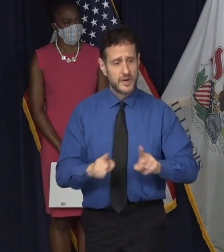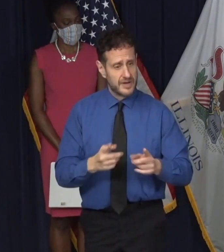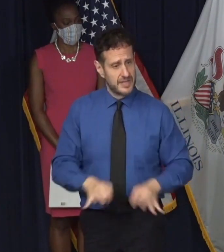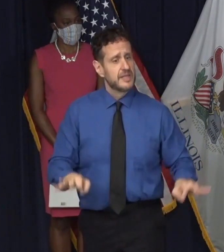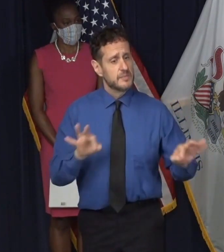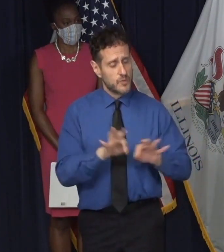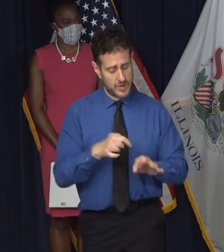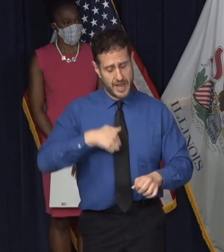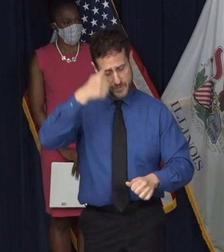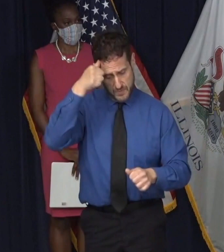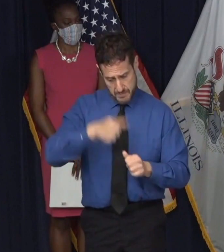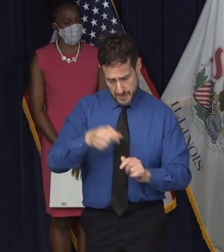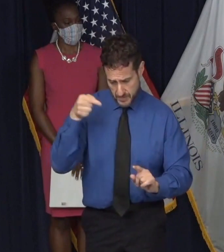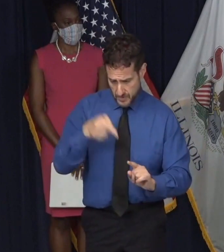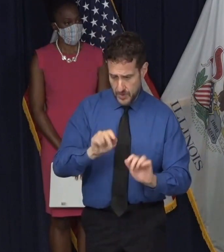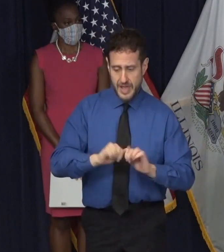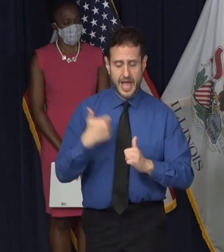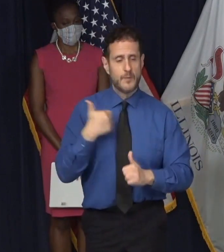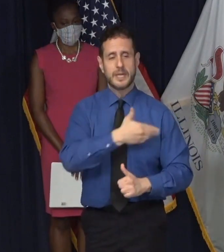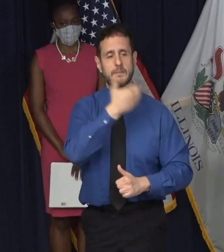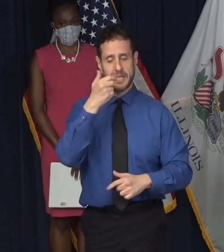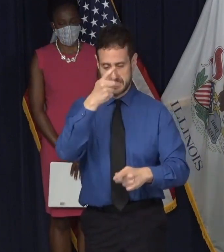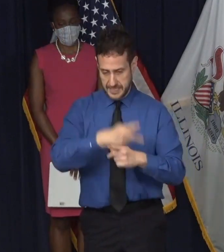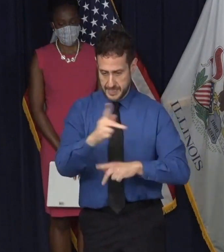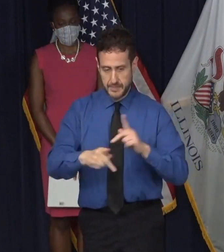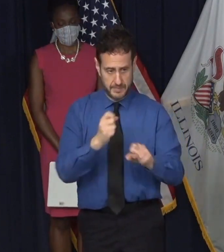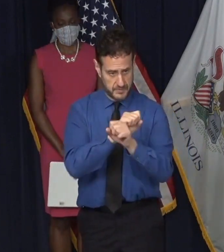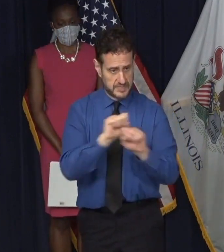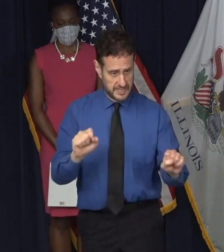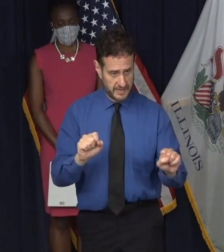that I keep in mind anyway, how we can best keep our, our kids safe and healthy. I'm just going